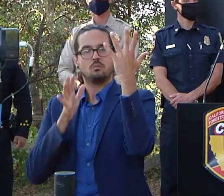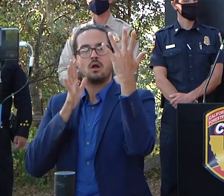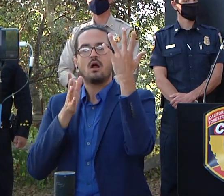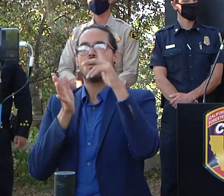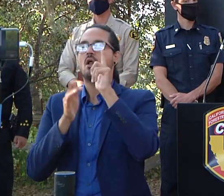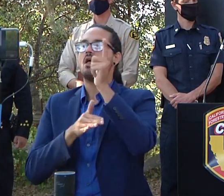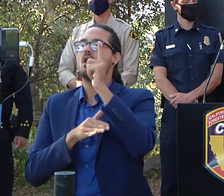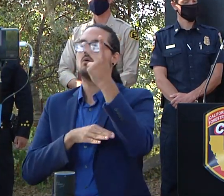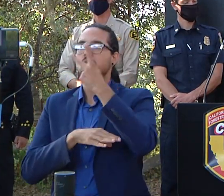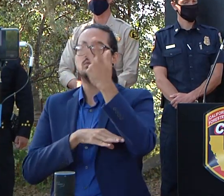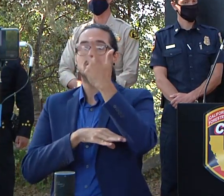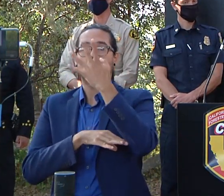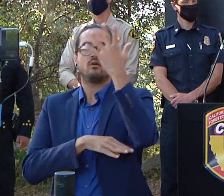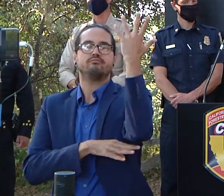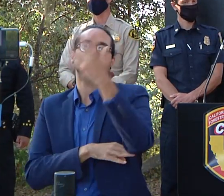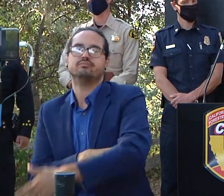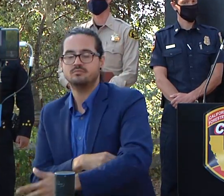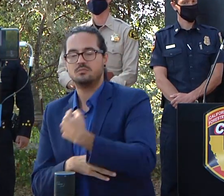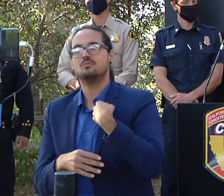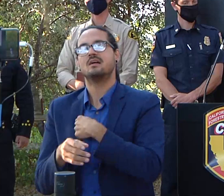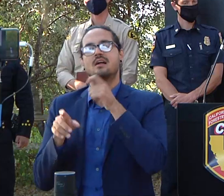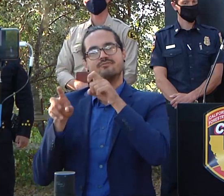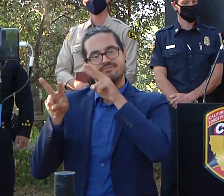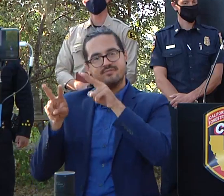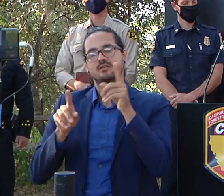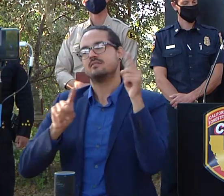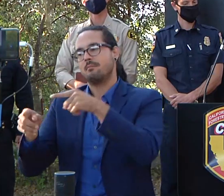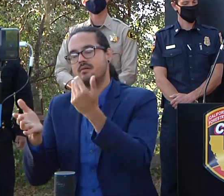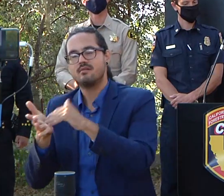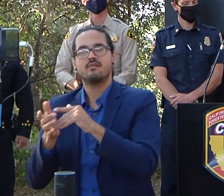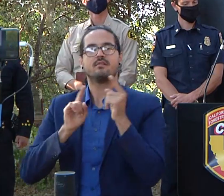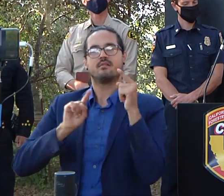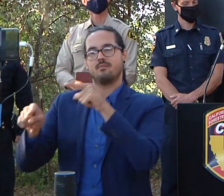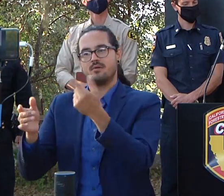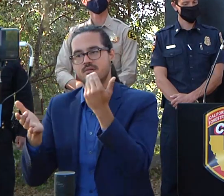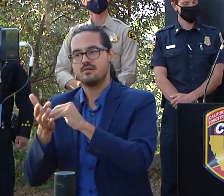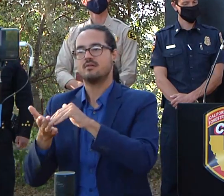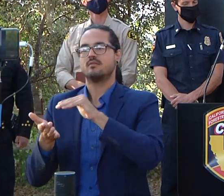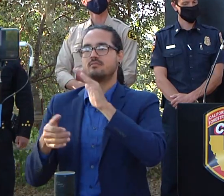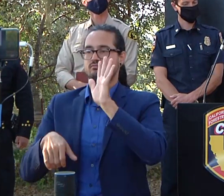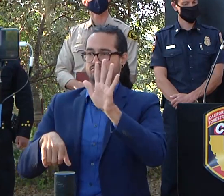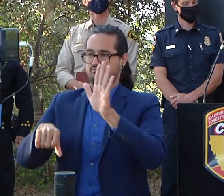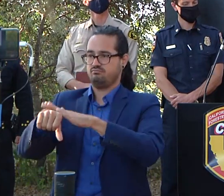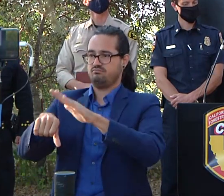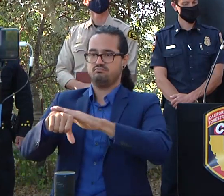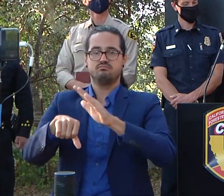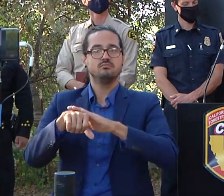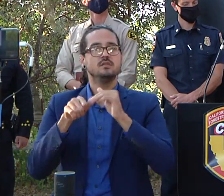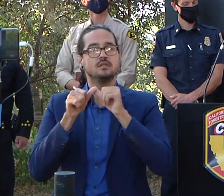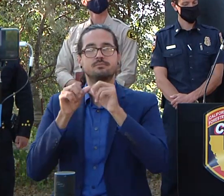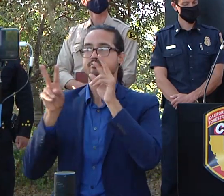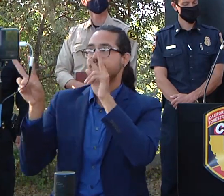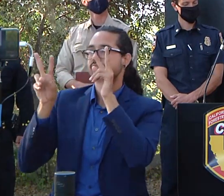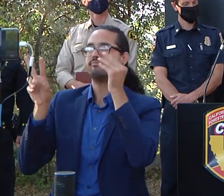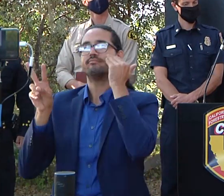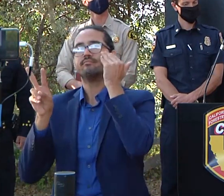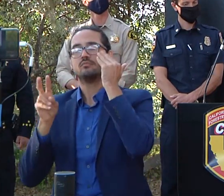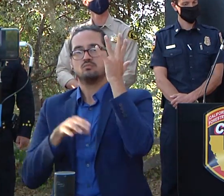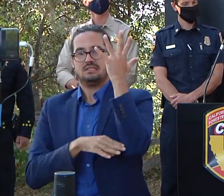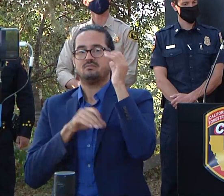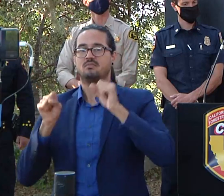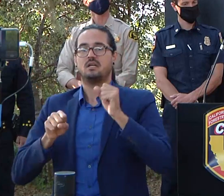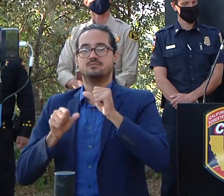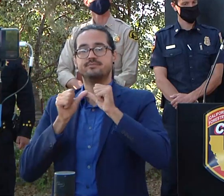really uh be heads up because that is a significant safety concern this far into the event and then for our crews that are opening up the